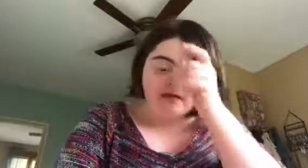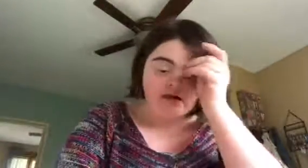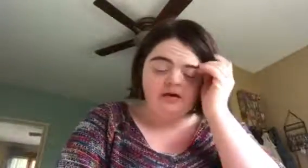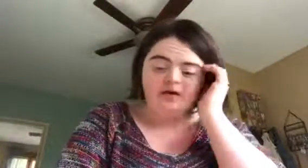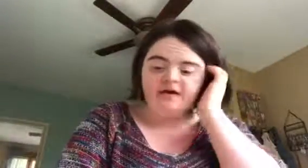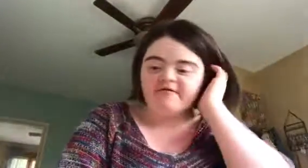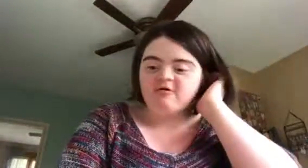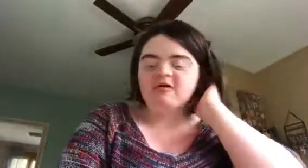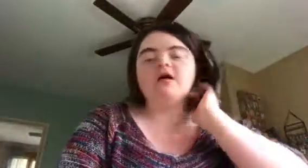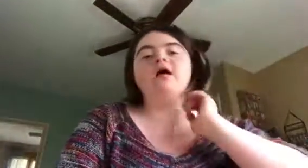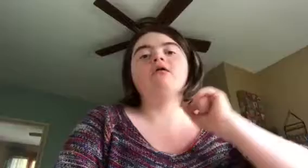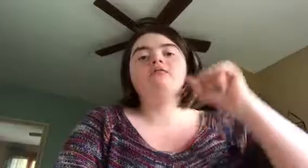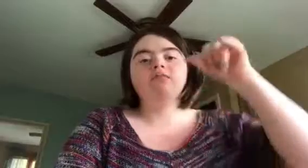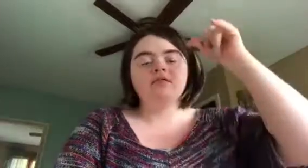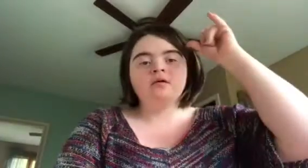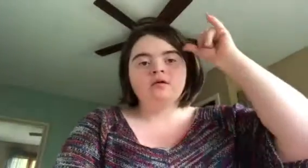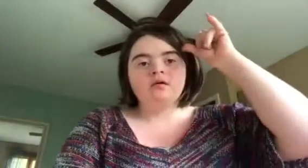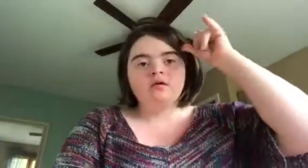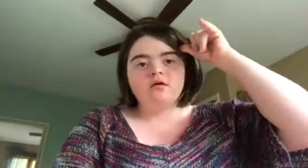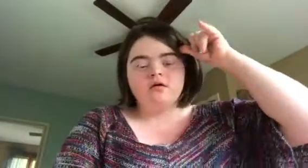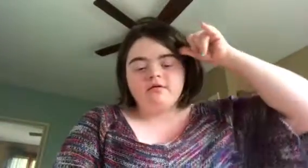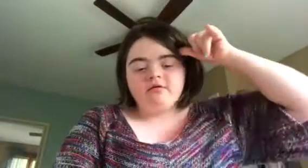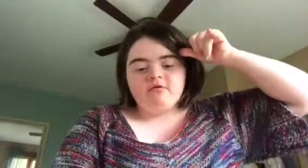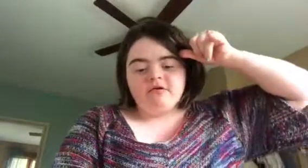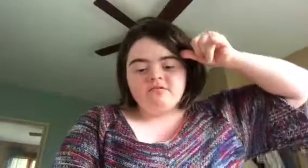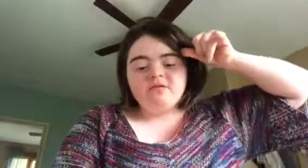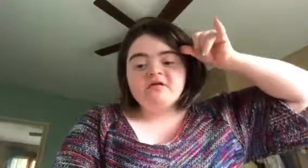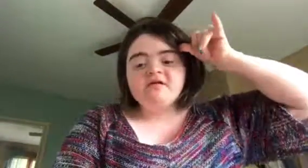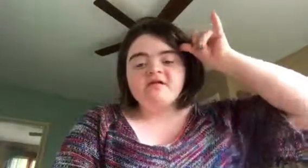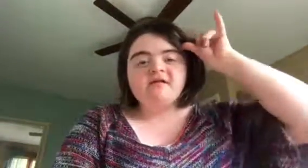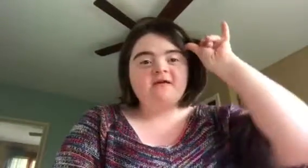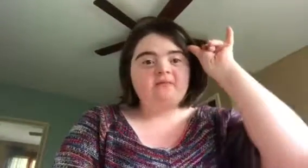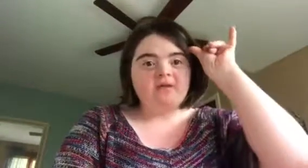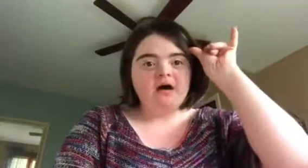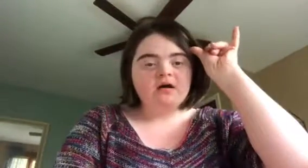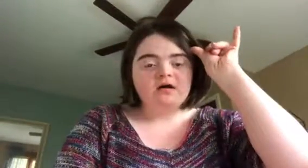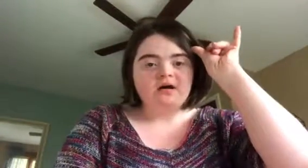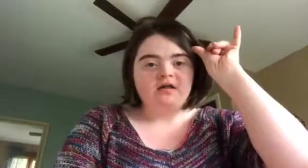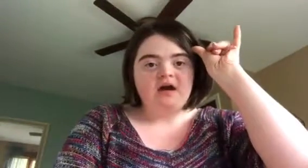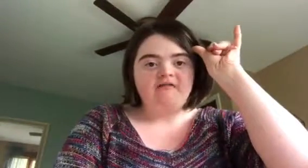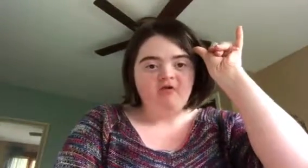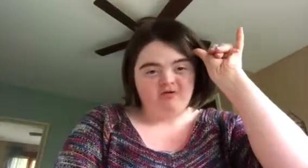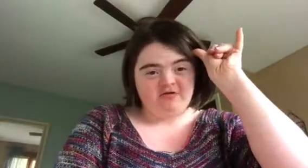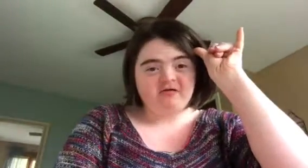And for a cow, go inwards and back, because they have horns.